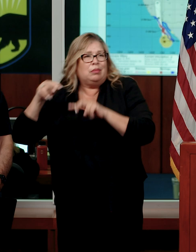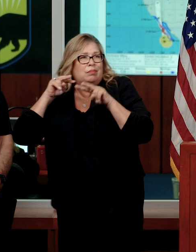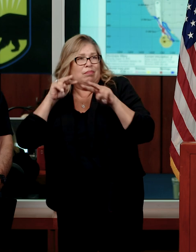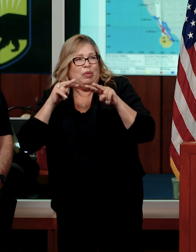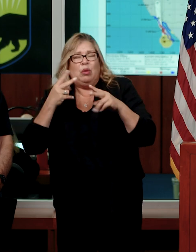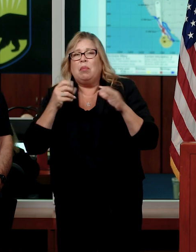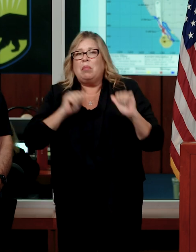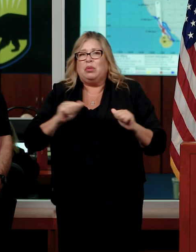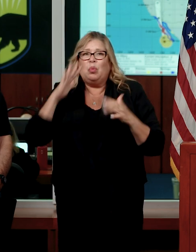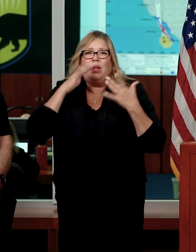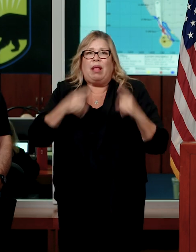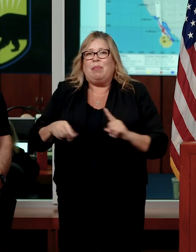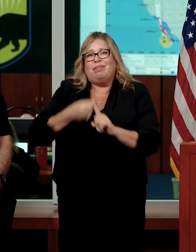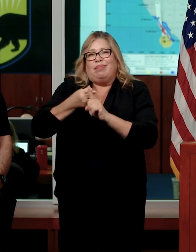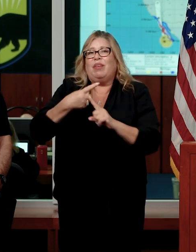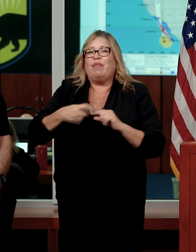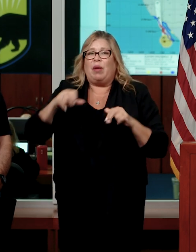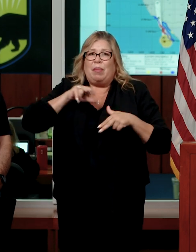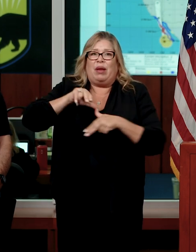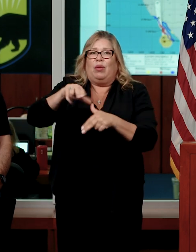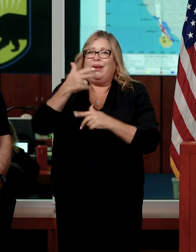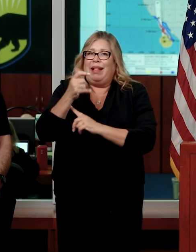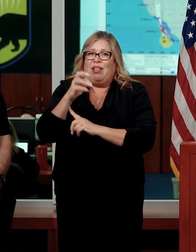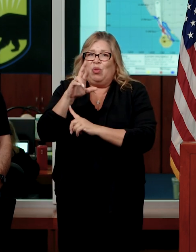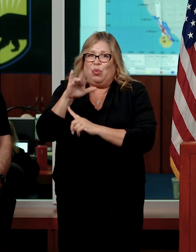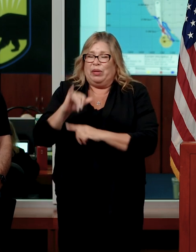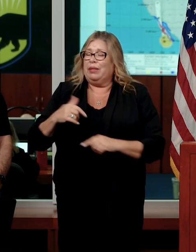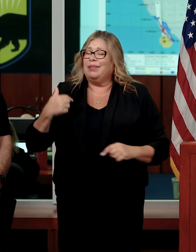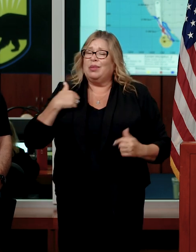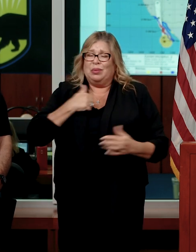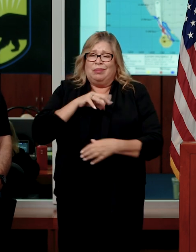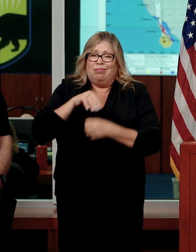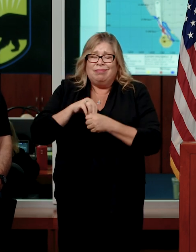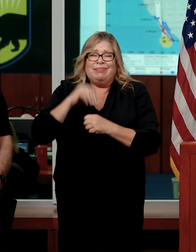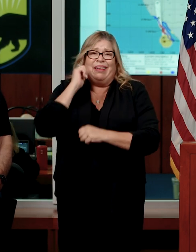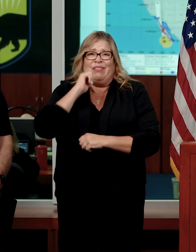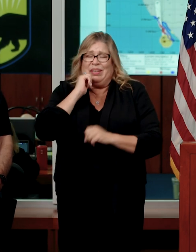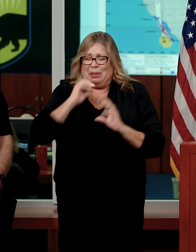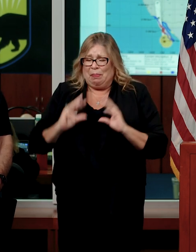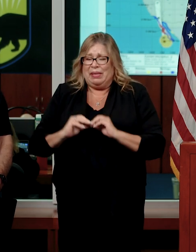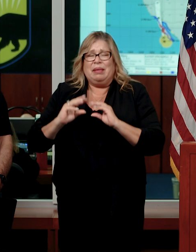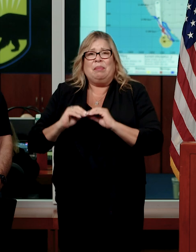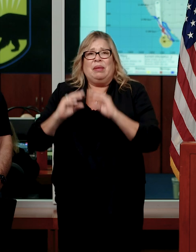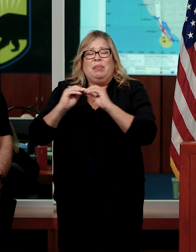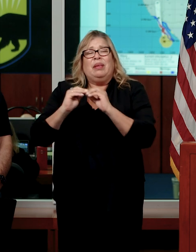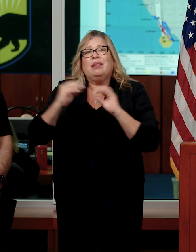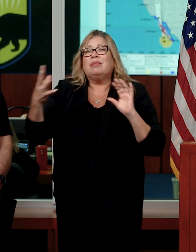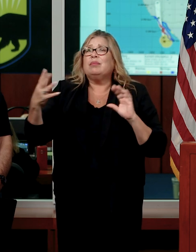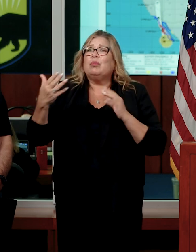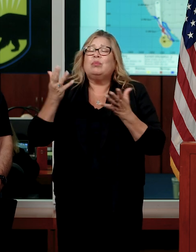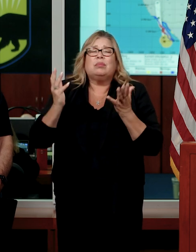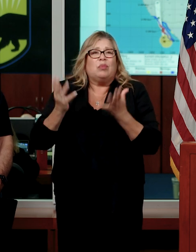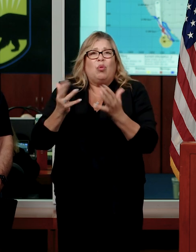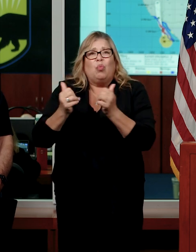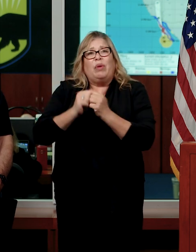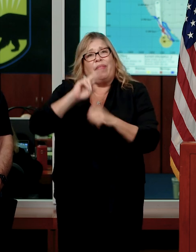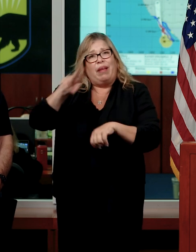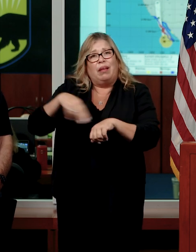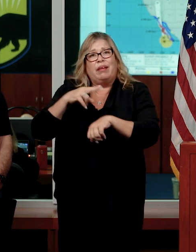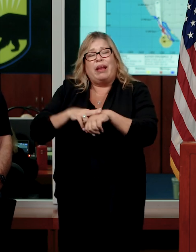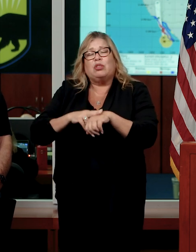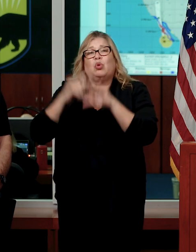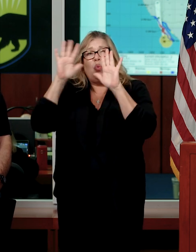Hillary. We are participating in daily briefings with our colleagues at the National Weather Service in